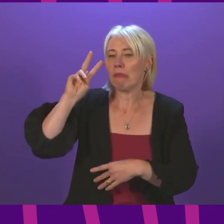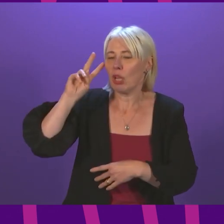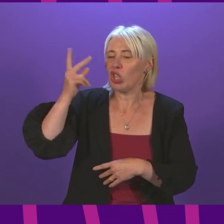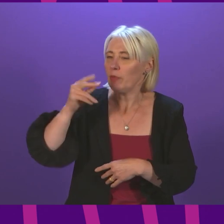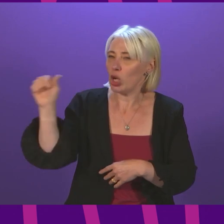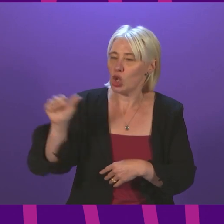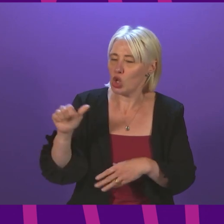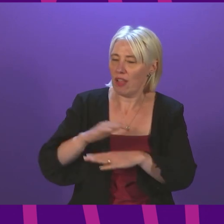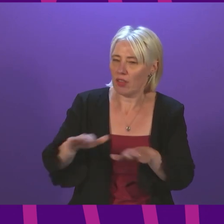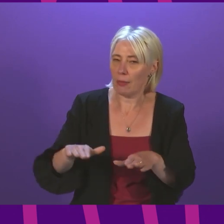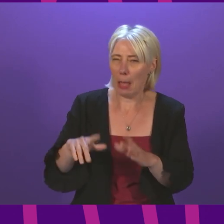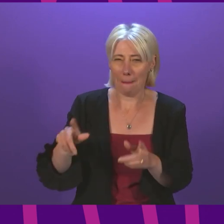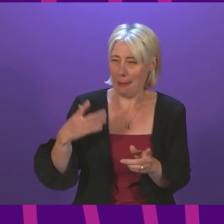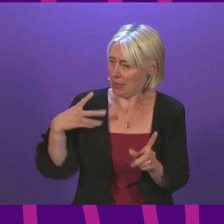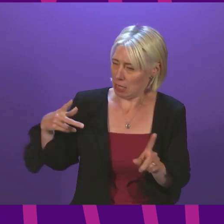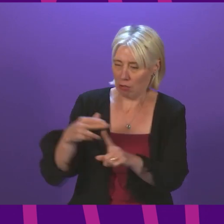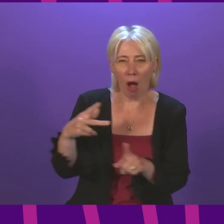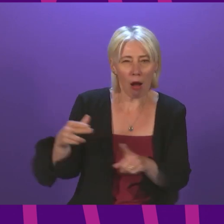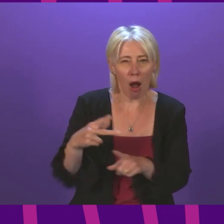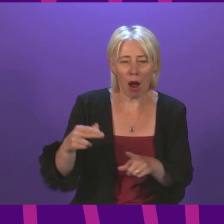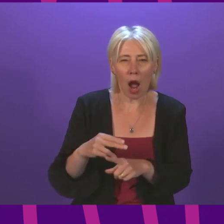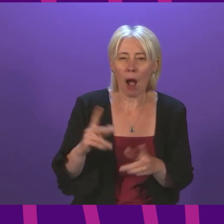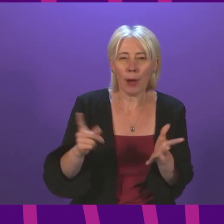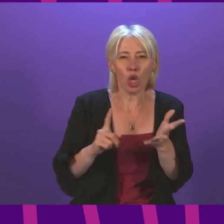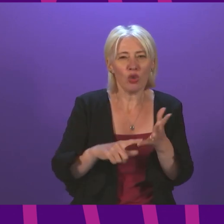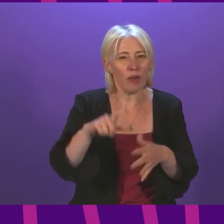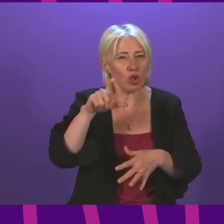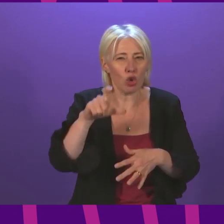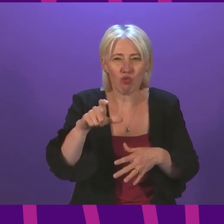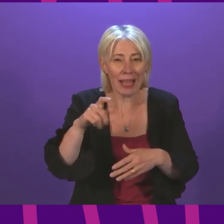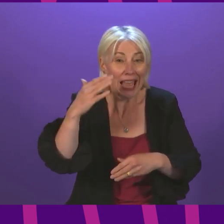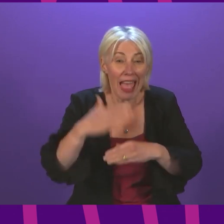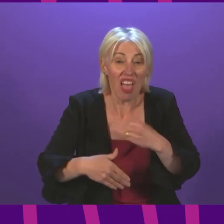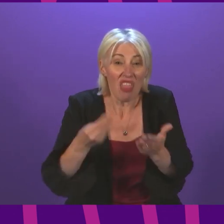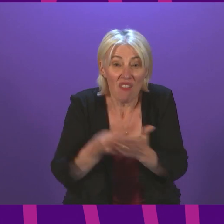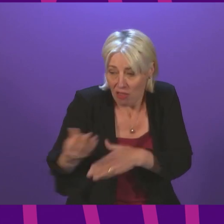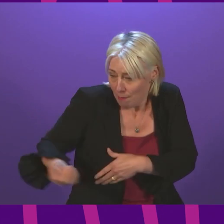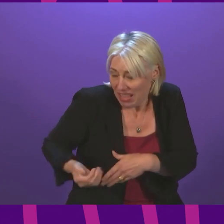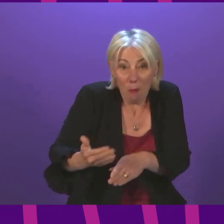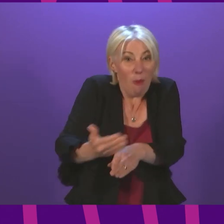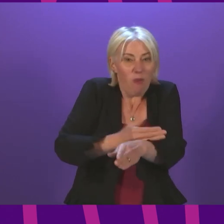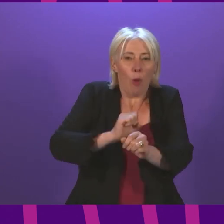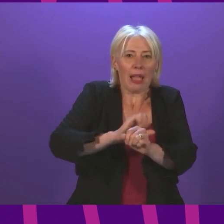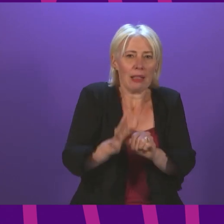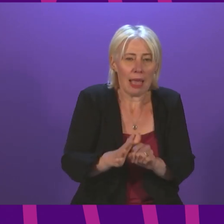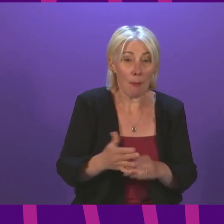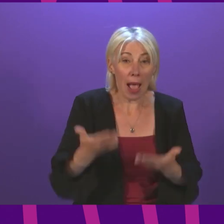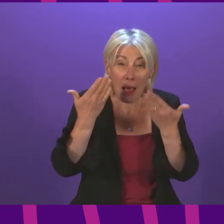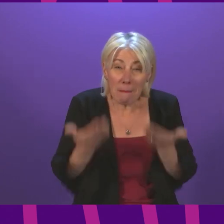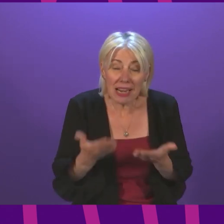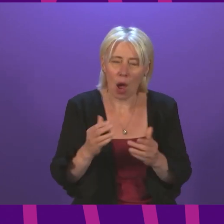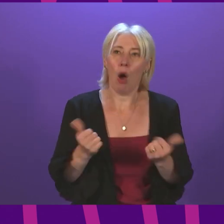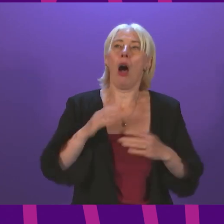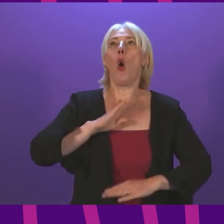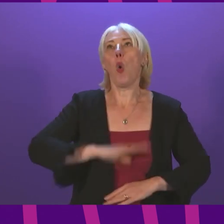actually shows us that universal credit was never enough even before the pandemic struck. And by removing the much needed and